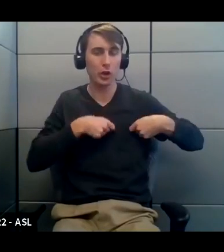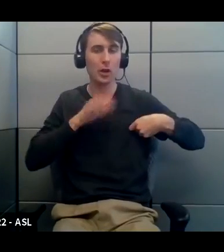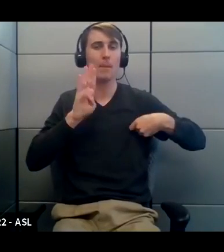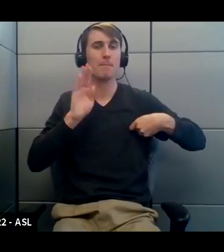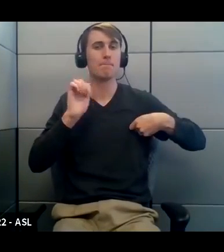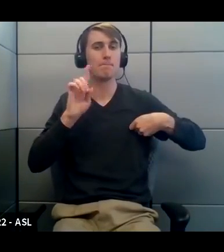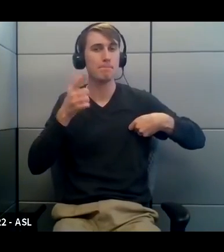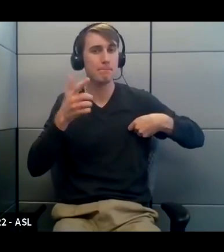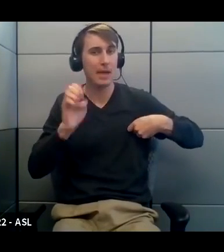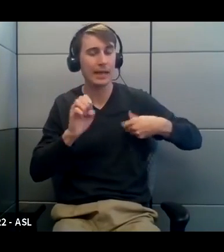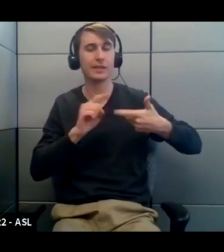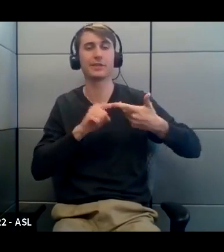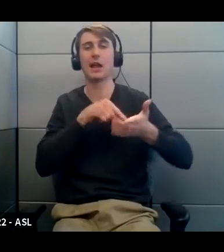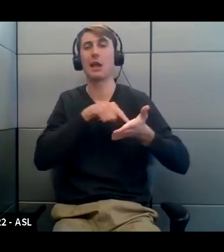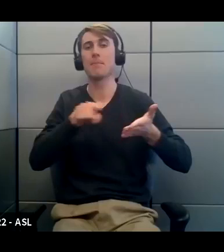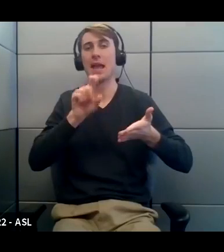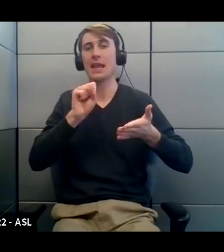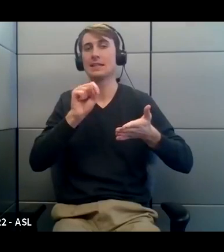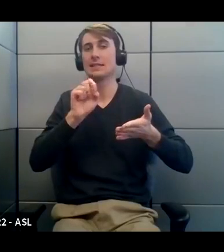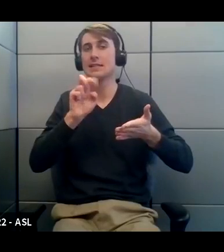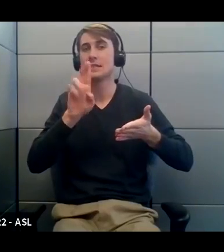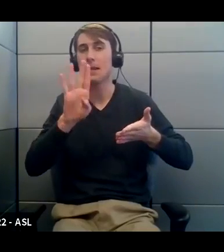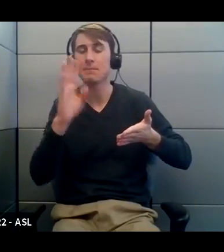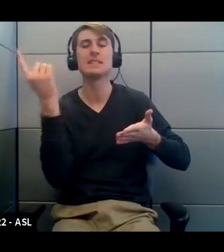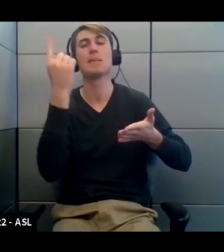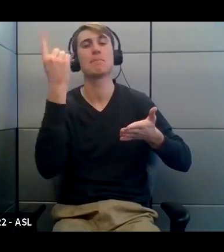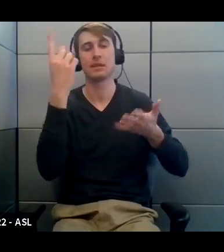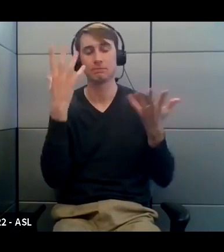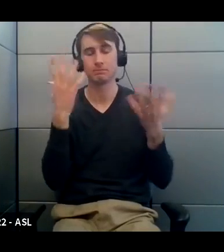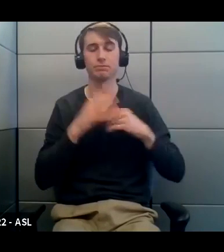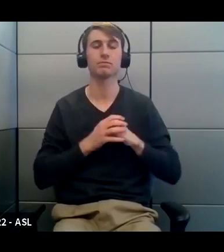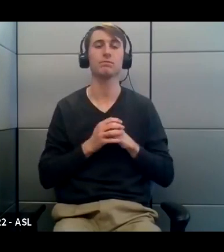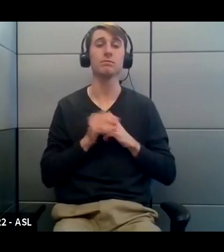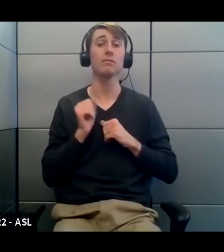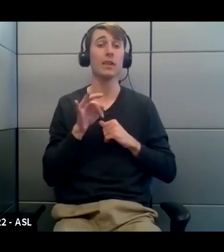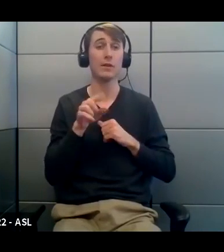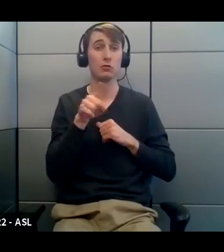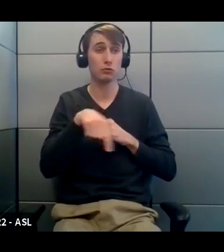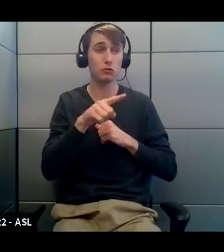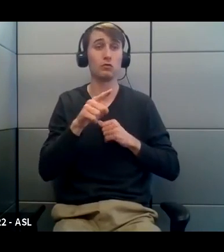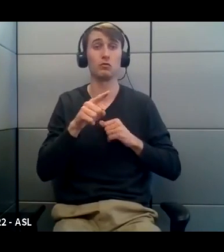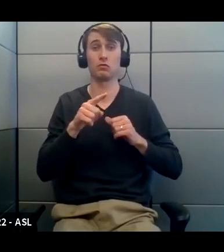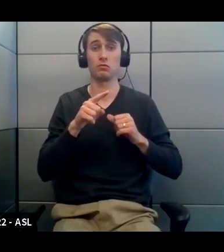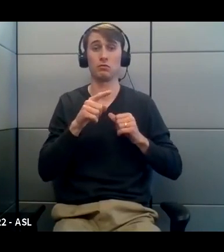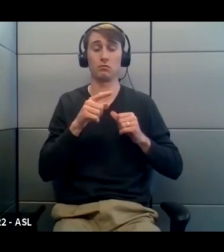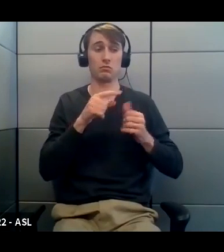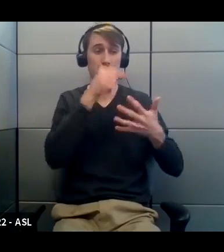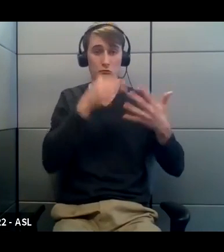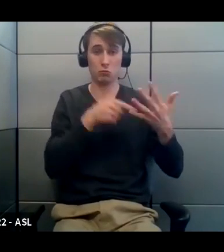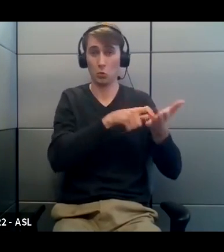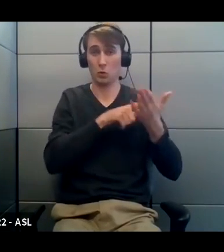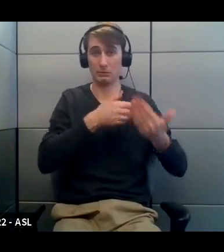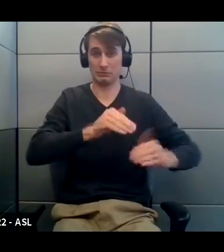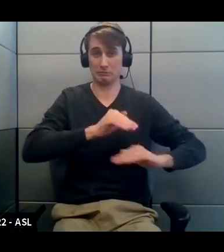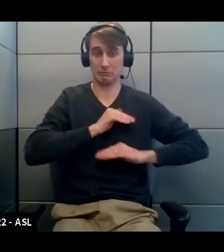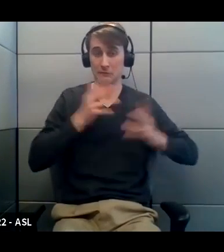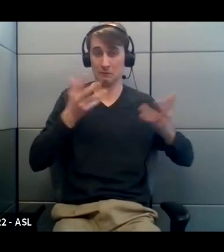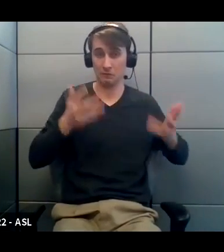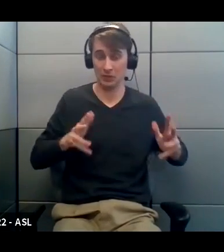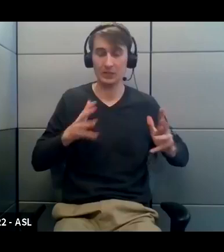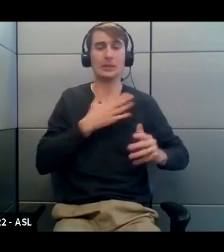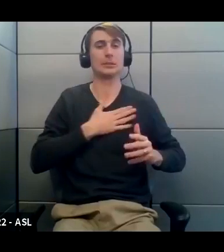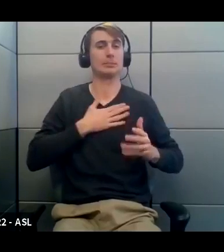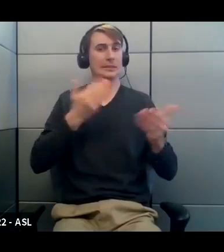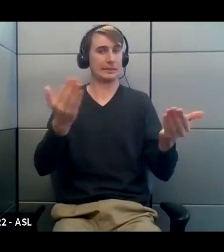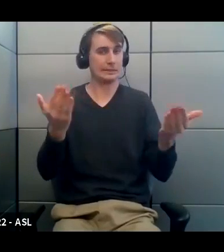we really, really encourage people who are eligible for those walk-ins and want to be vaccinated to come in as soon as they're able to.